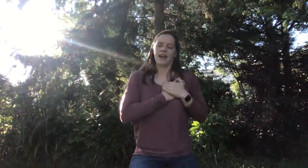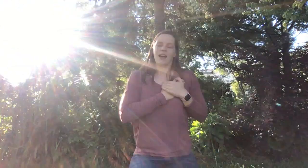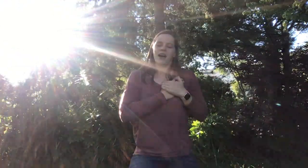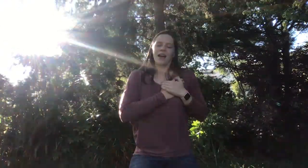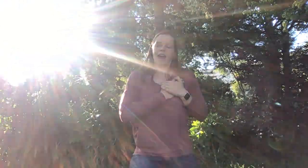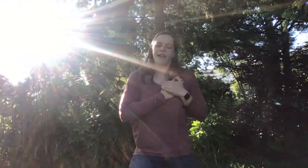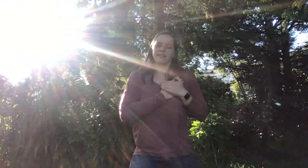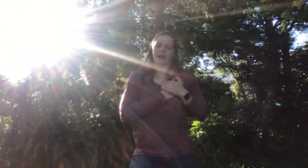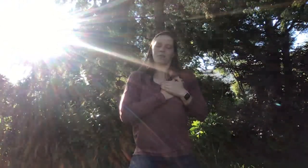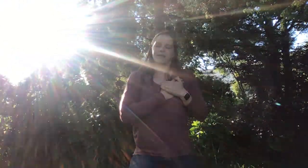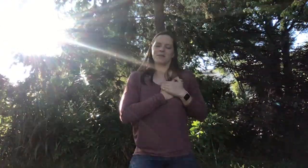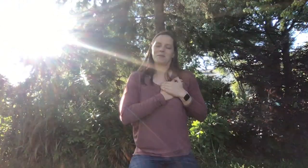Accept.